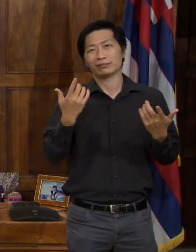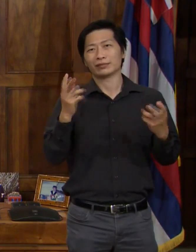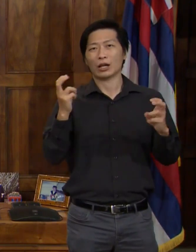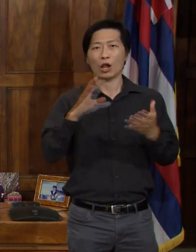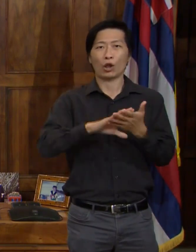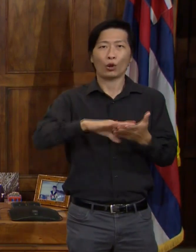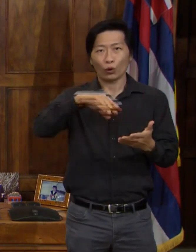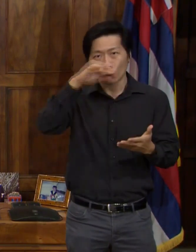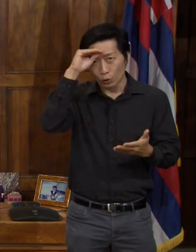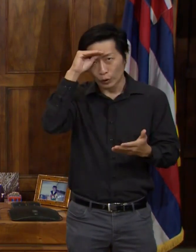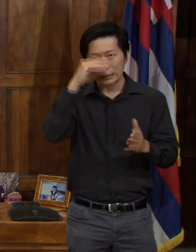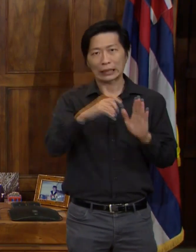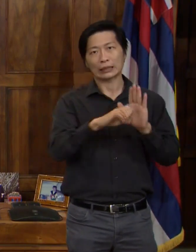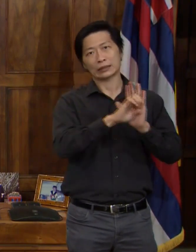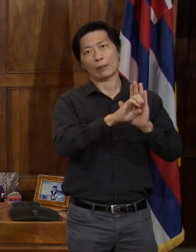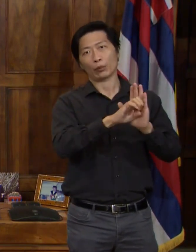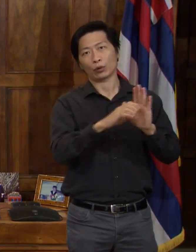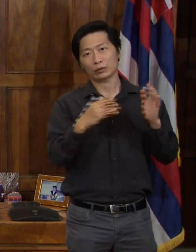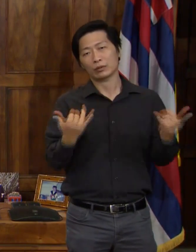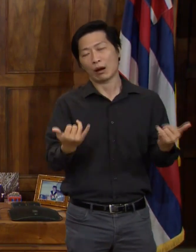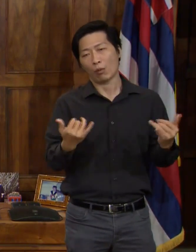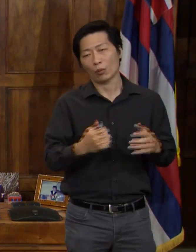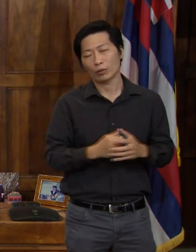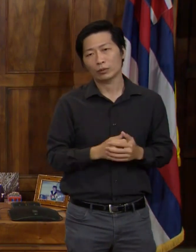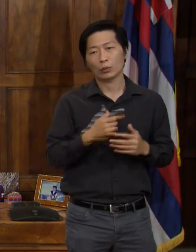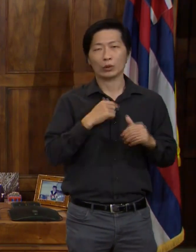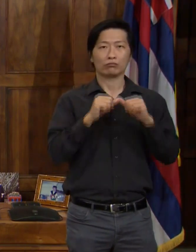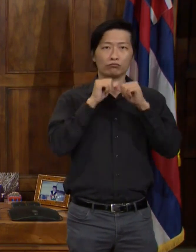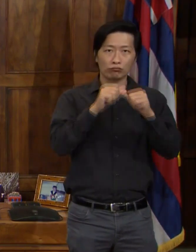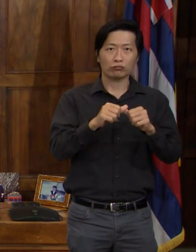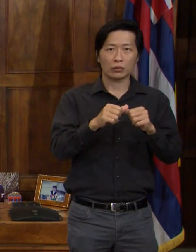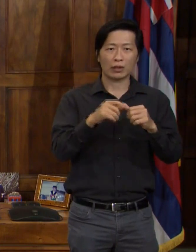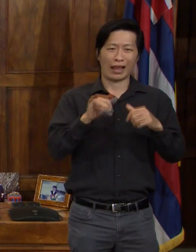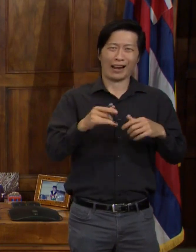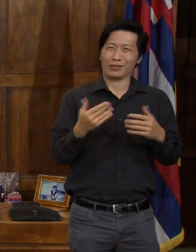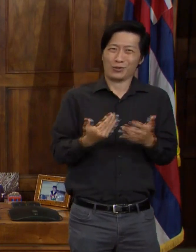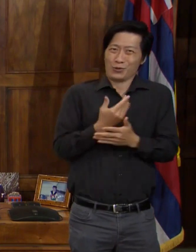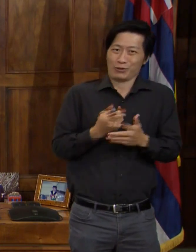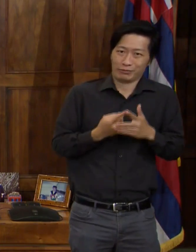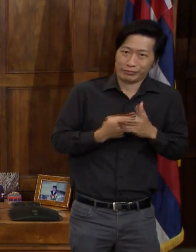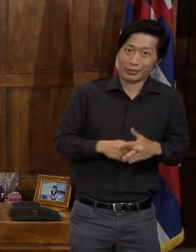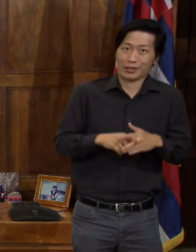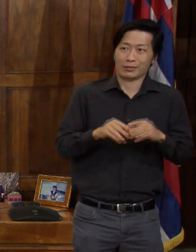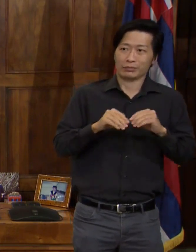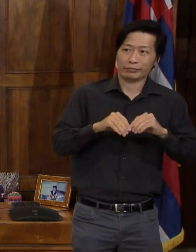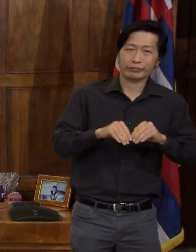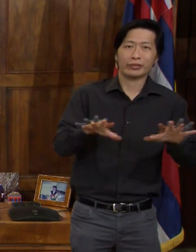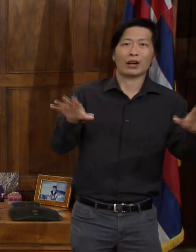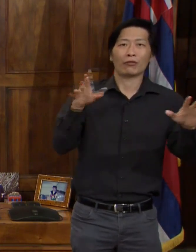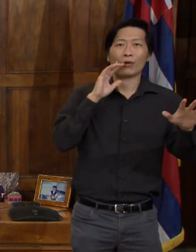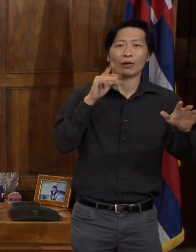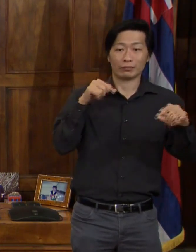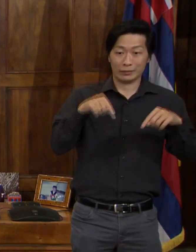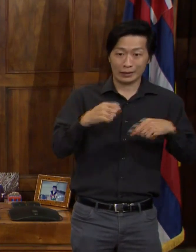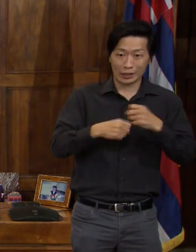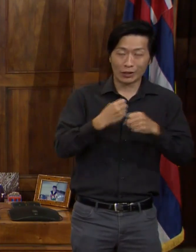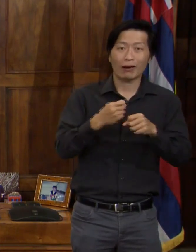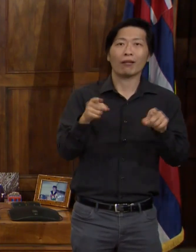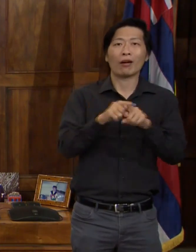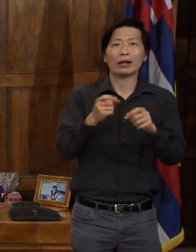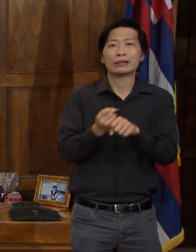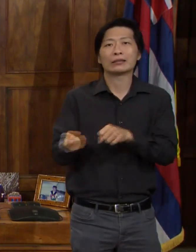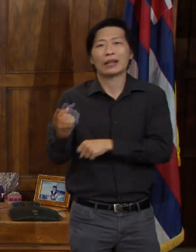example that as we continue this pilot project over the next year we'll be able to make adjustments